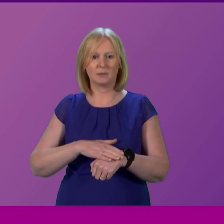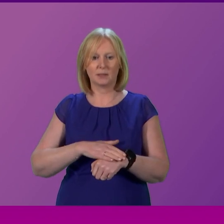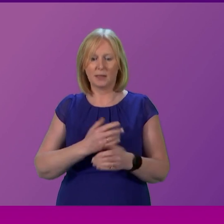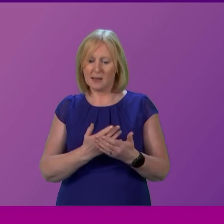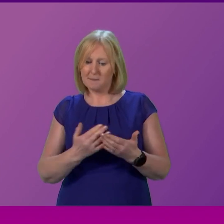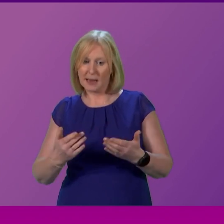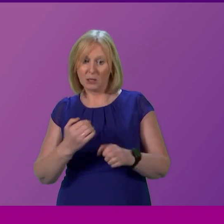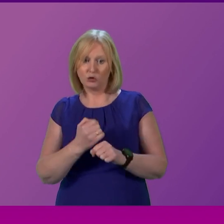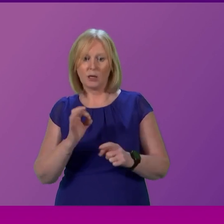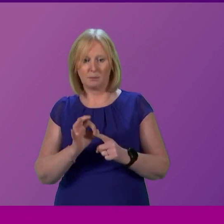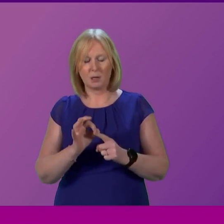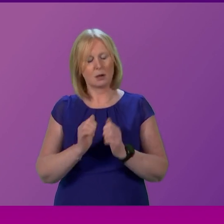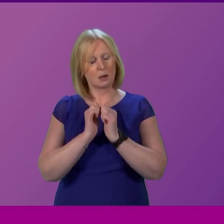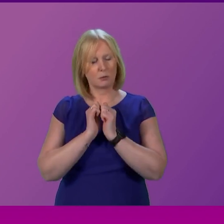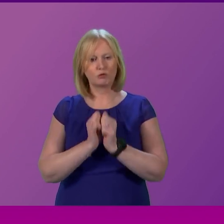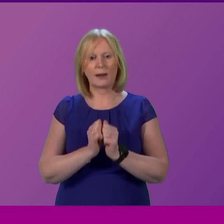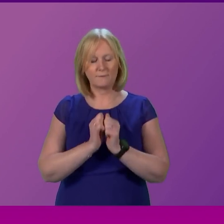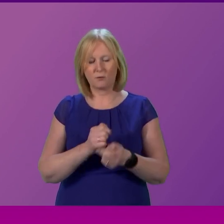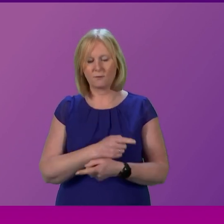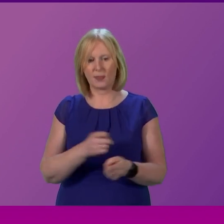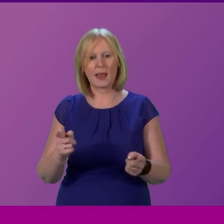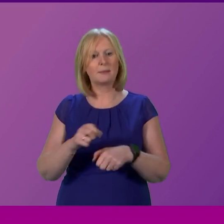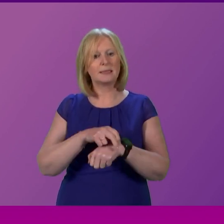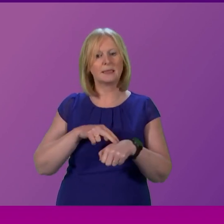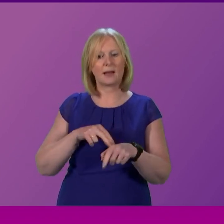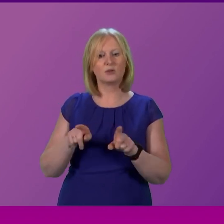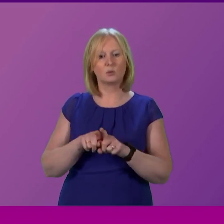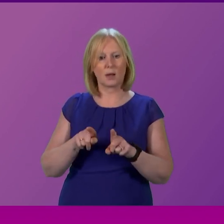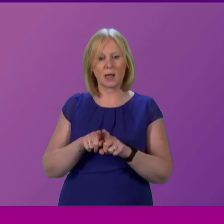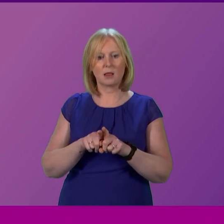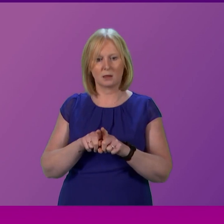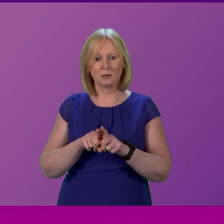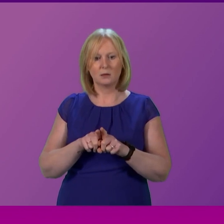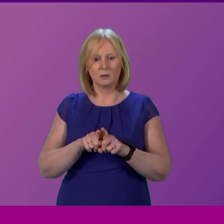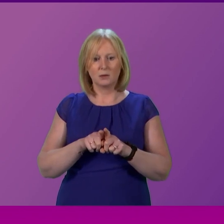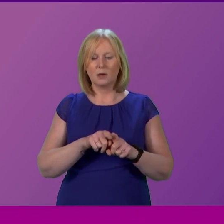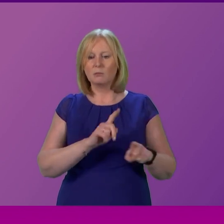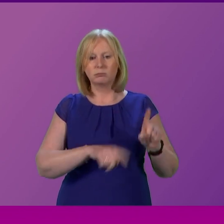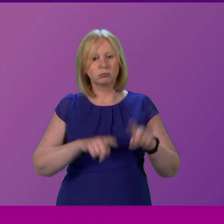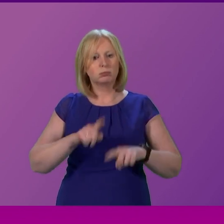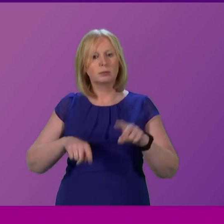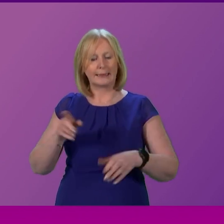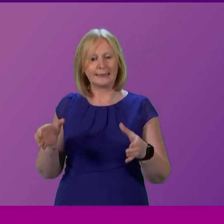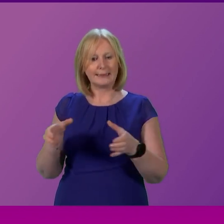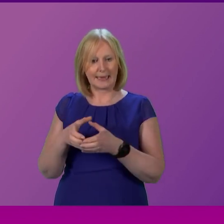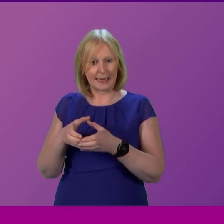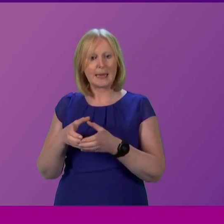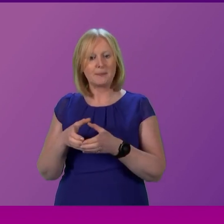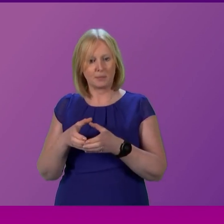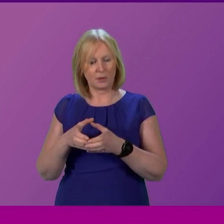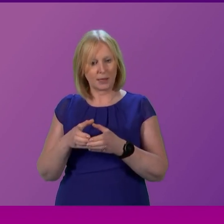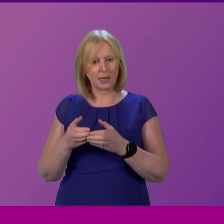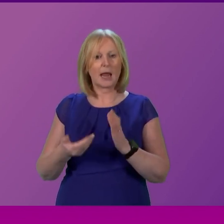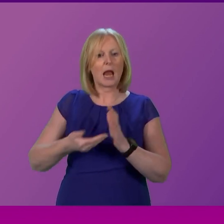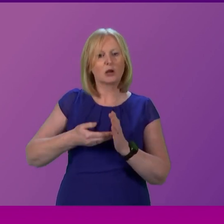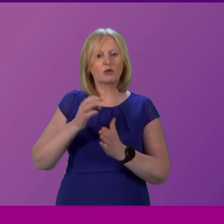practices and I'm very grateful to our GPs and the staff within the multidisciplinary teams within who are working those additional